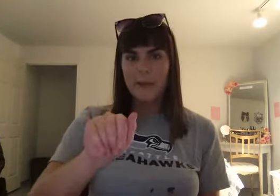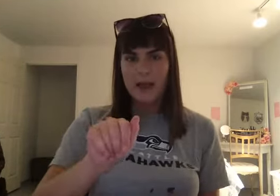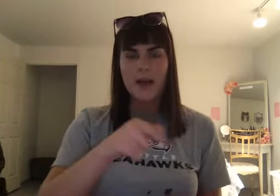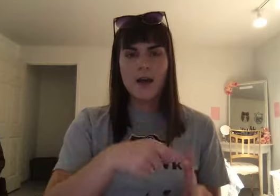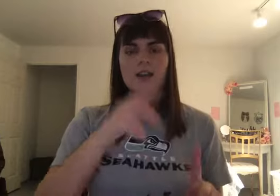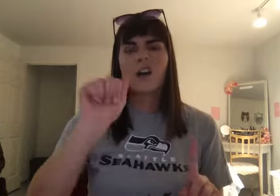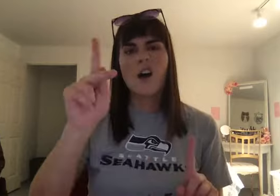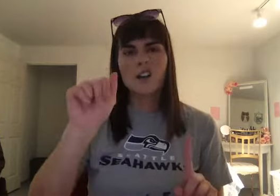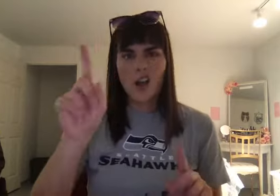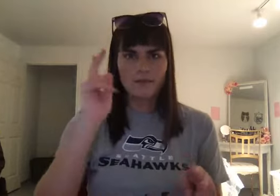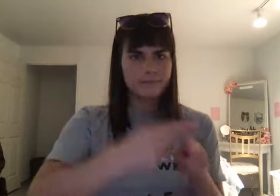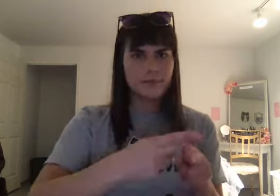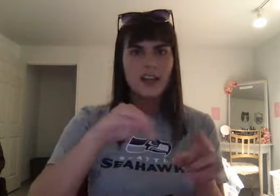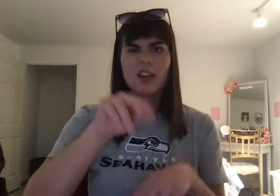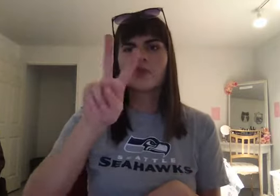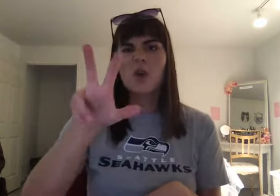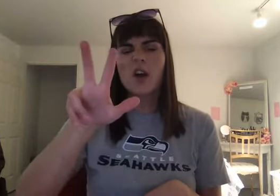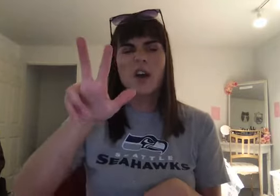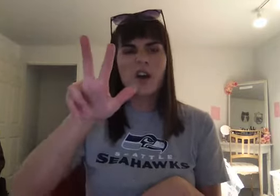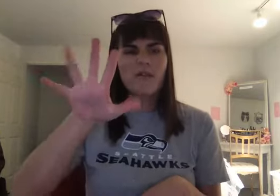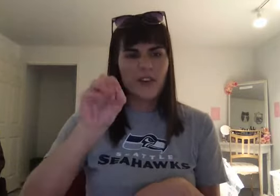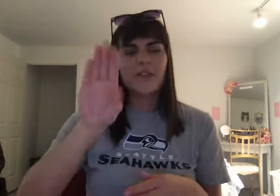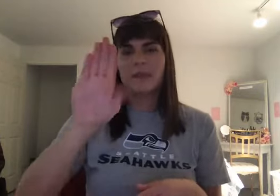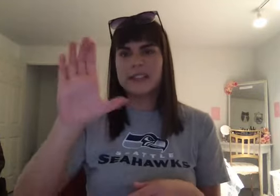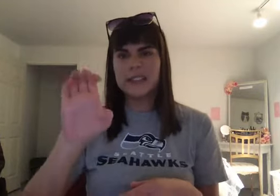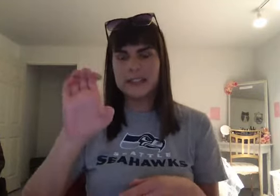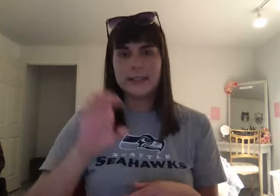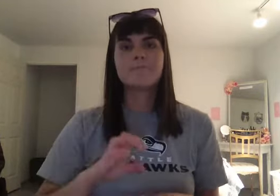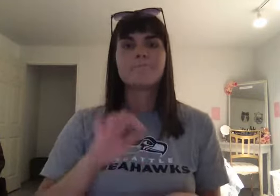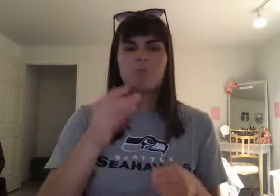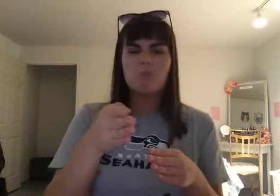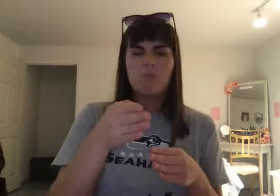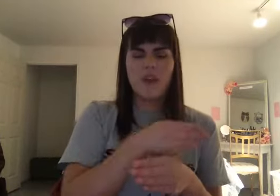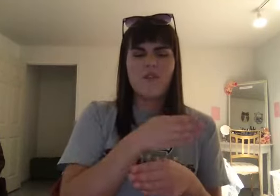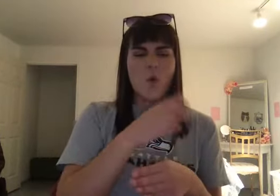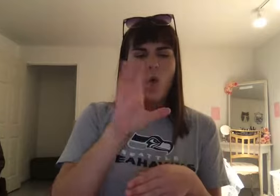2350 BCE. Before Common Era. The founder. This. Kingdom. Is going to be. Sargon. And